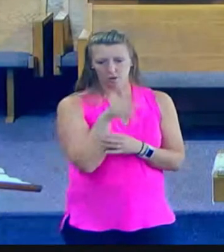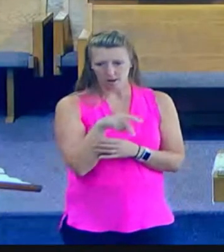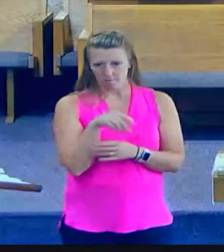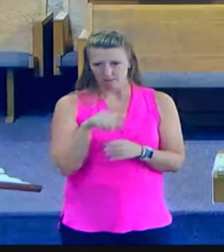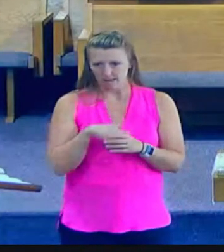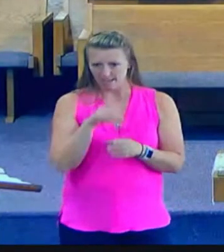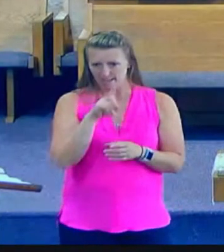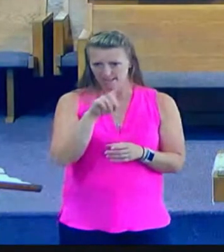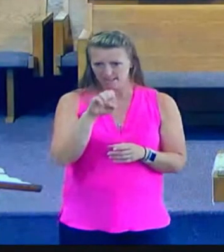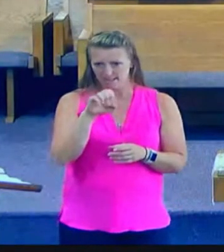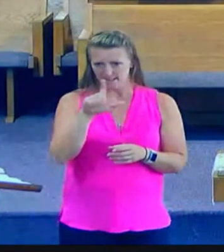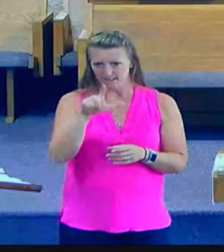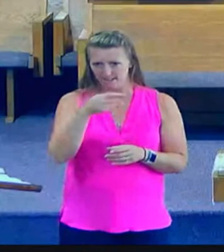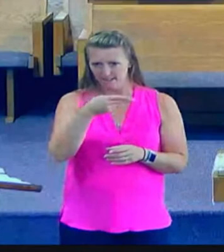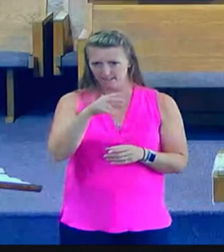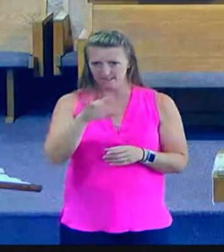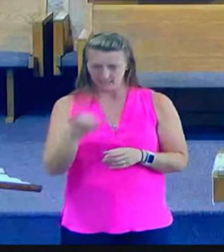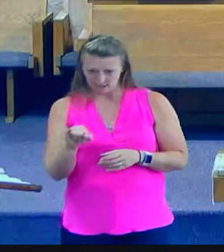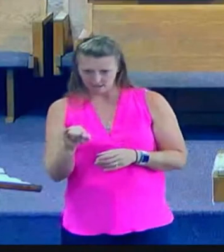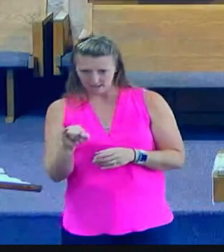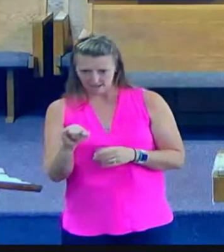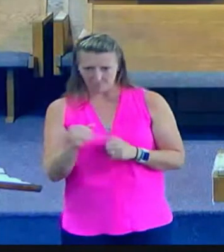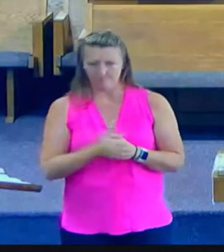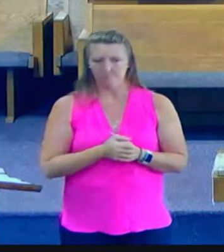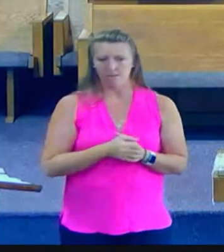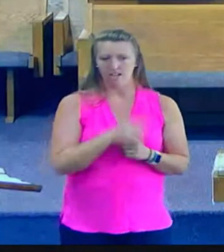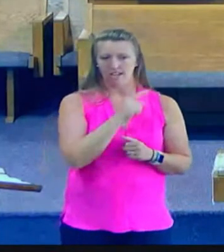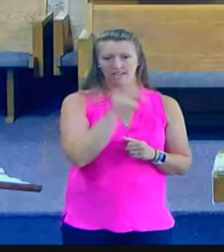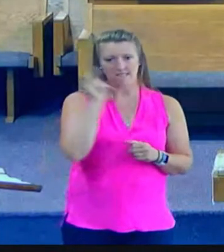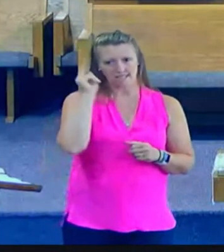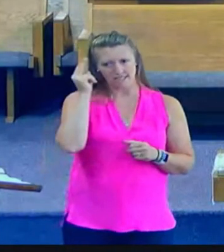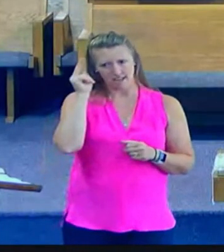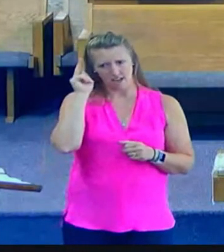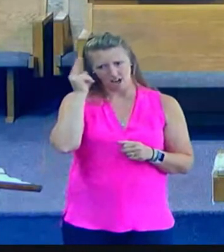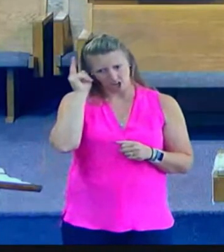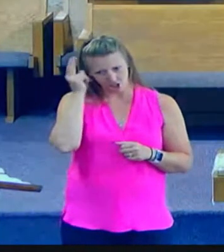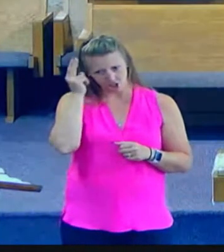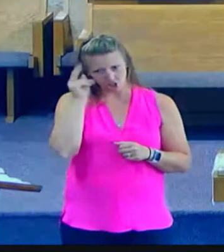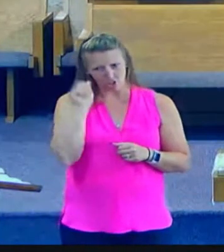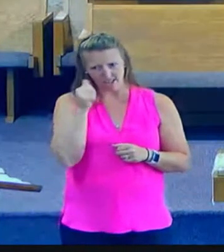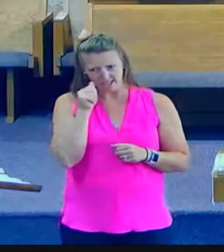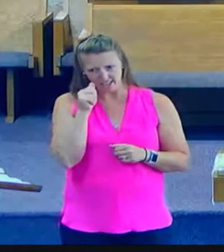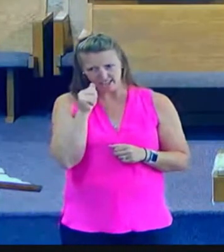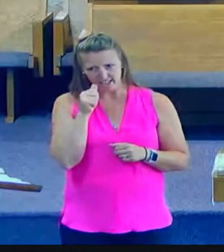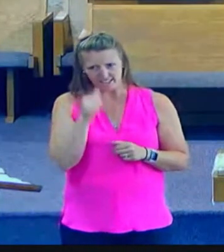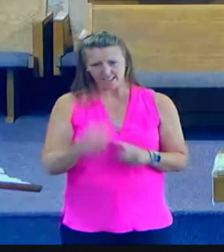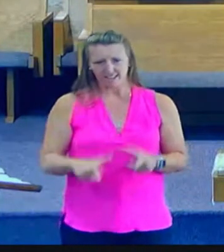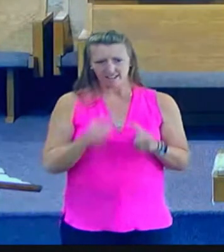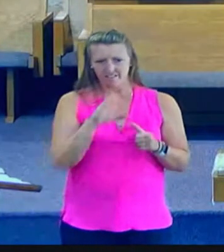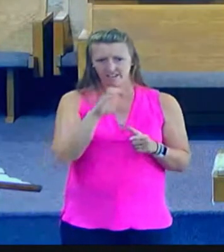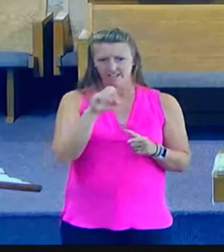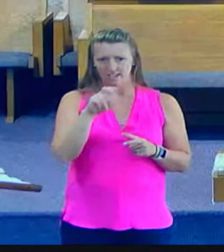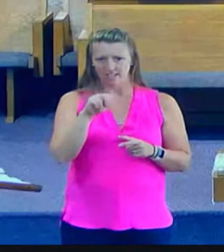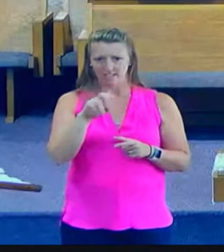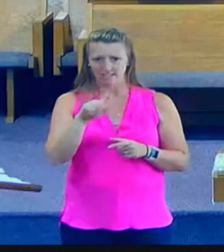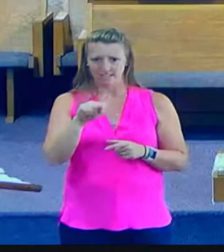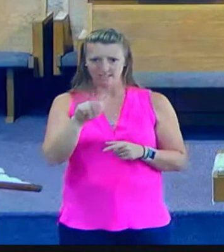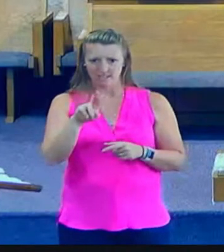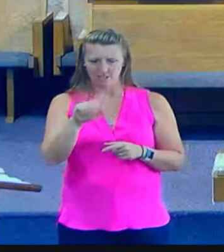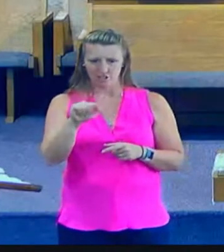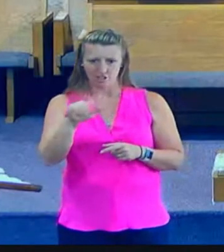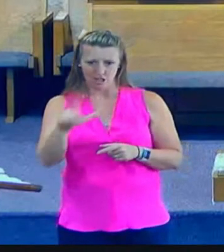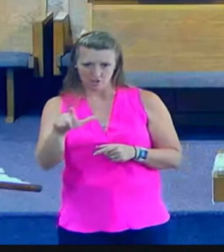had an aunt and uncle lived over by Central City that were farmers, and every summer I would go and spend a week on their farm,